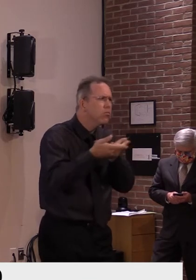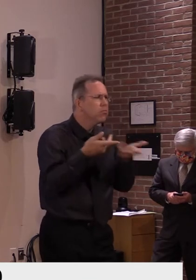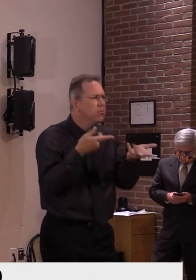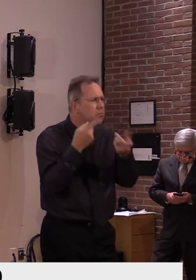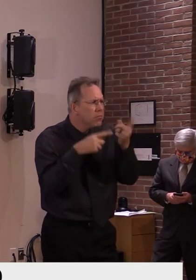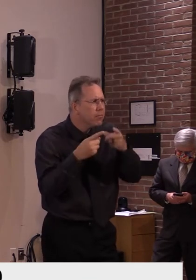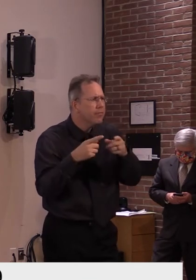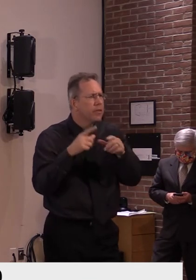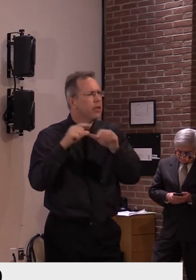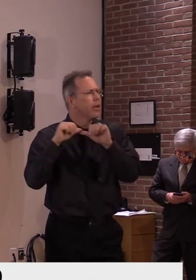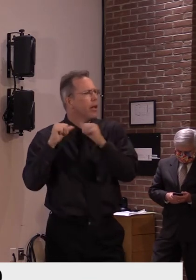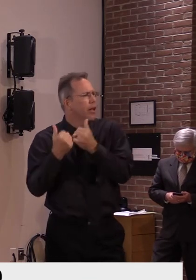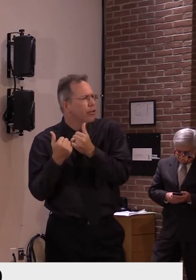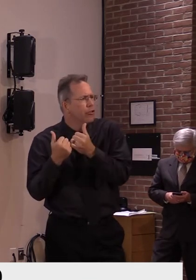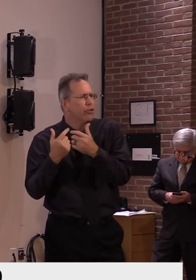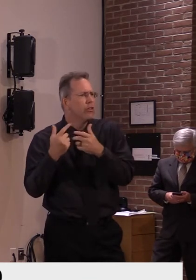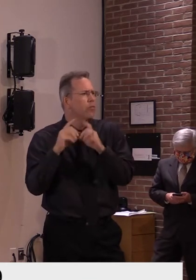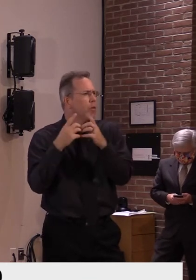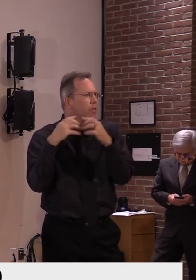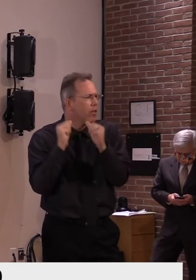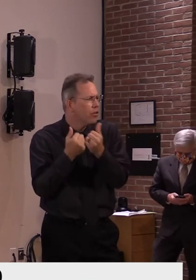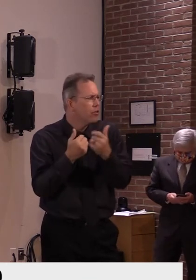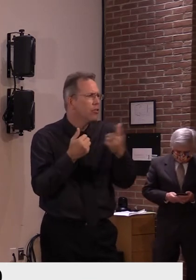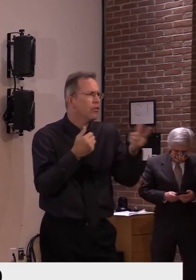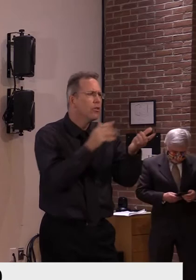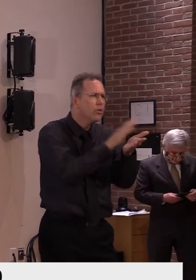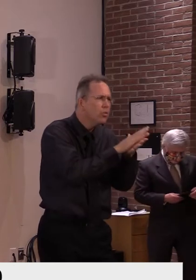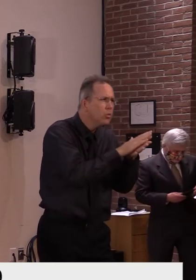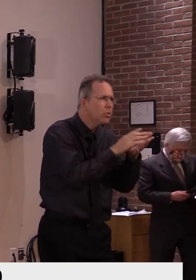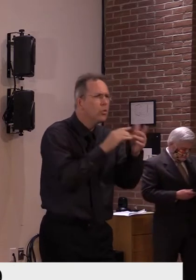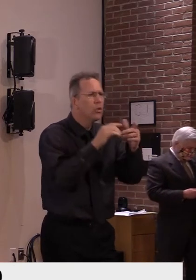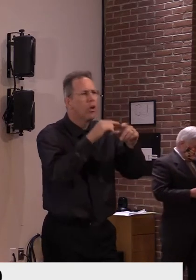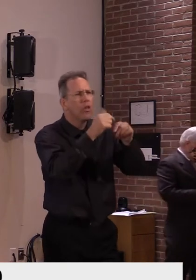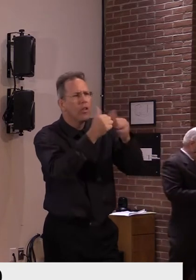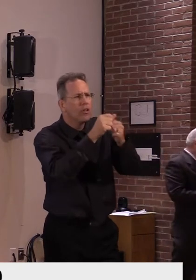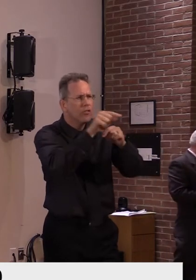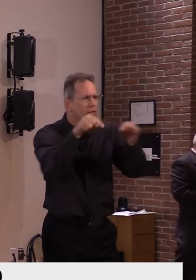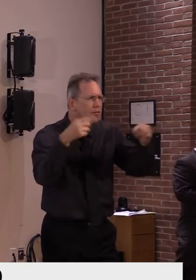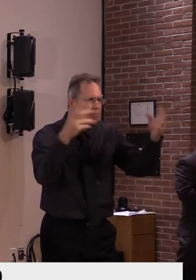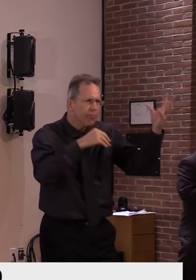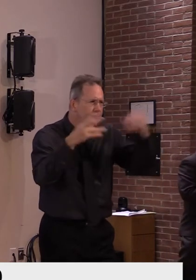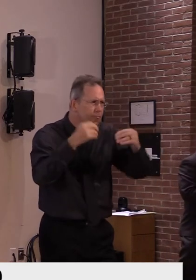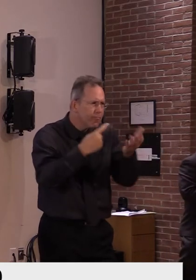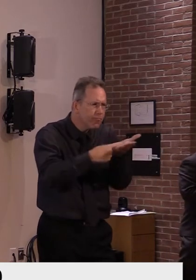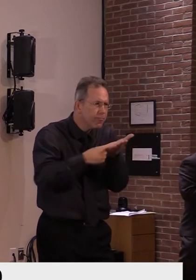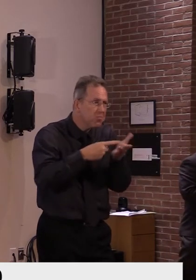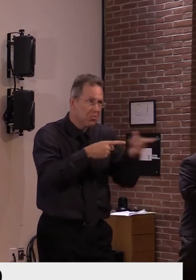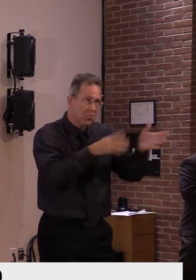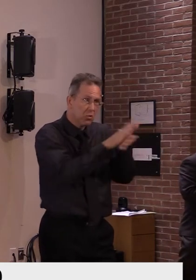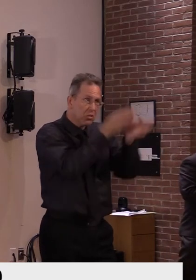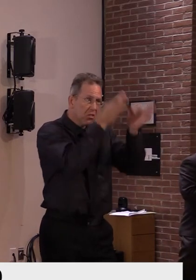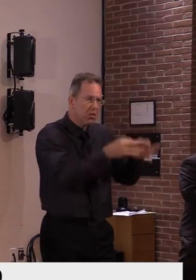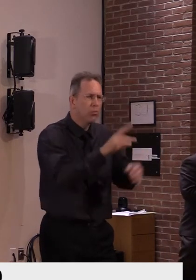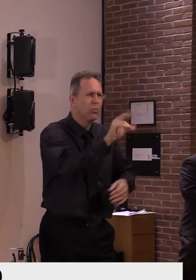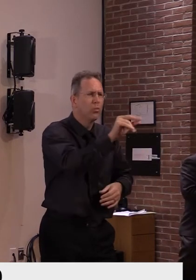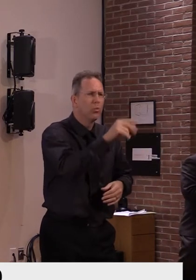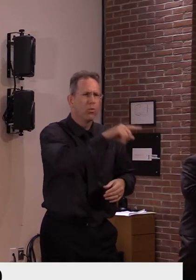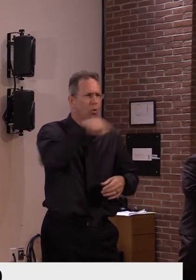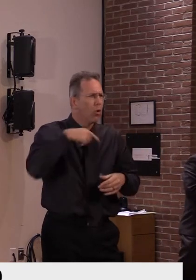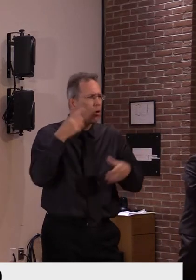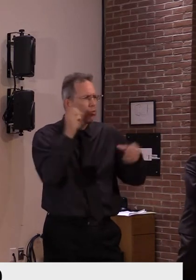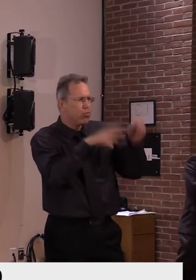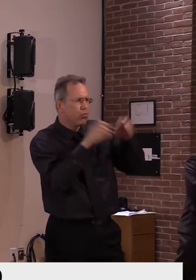the local school officials, uh, to come to the right conclusion for that setting. And there are plenty of times when